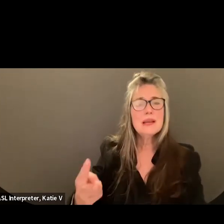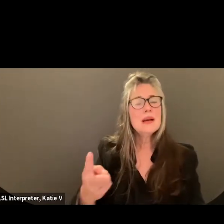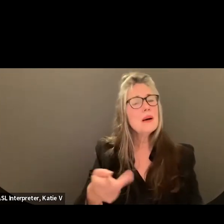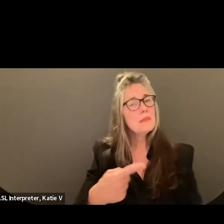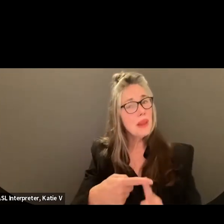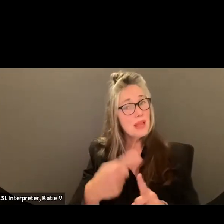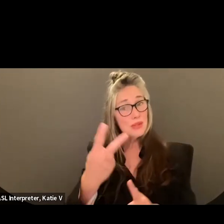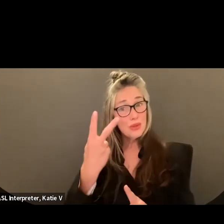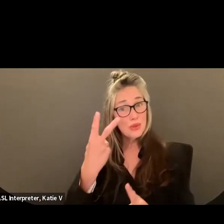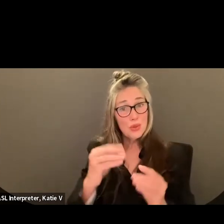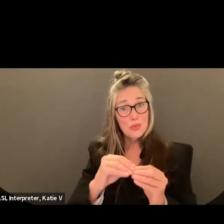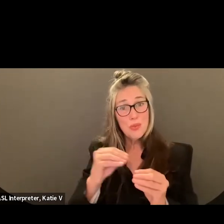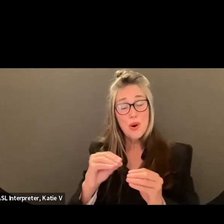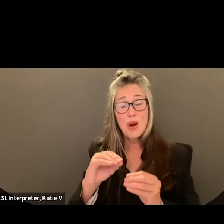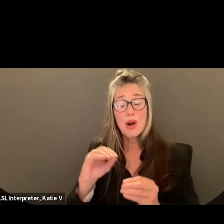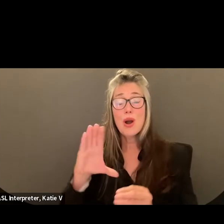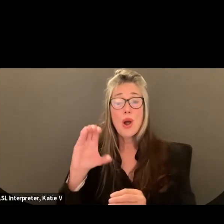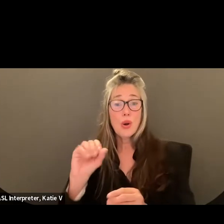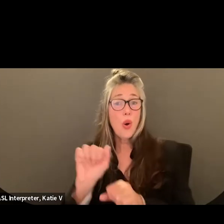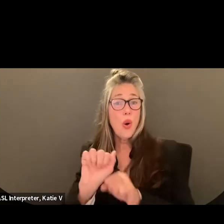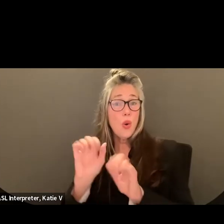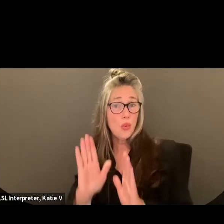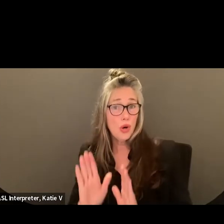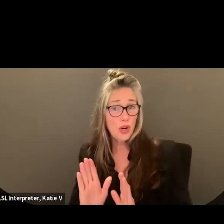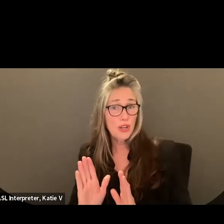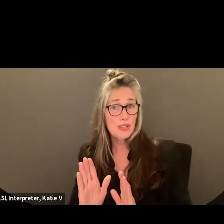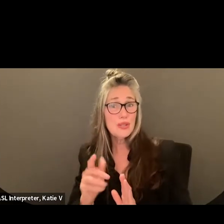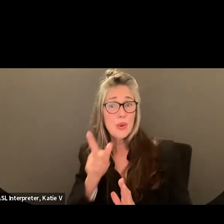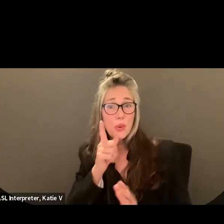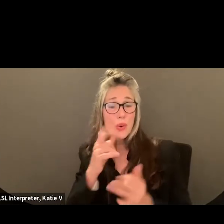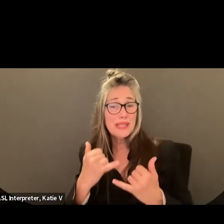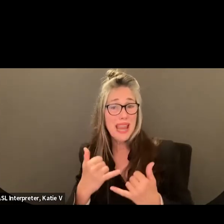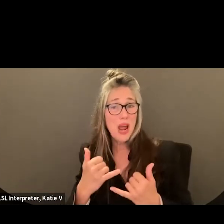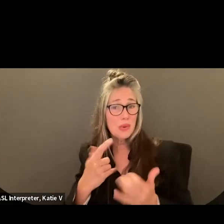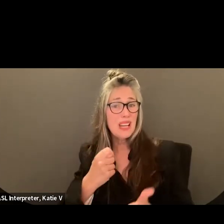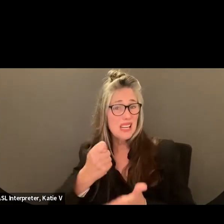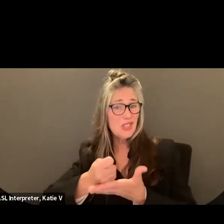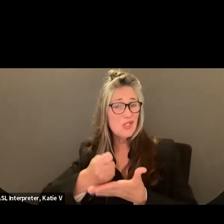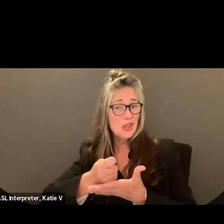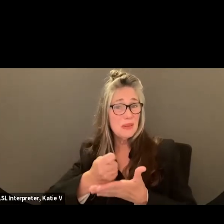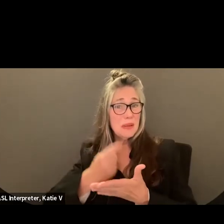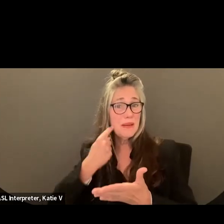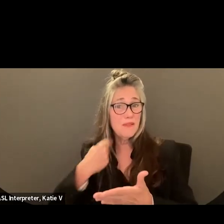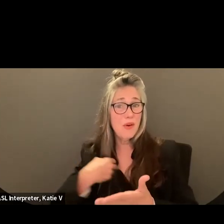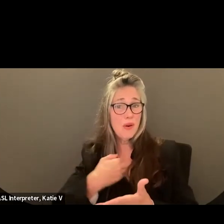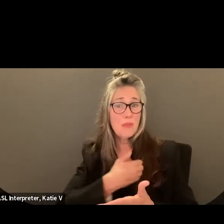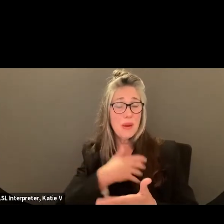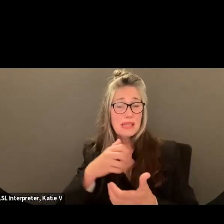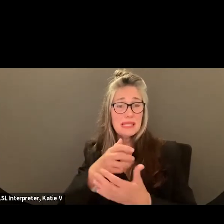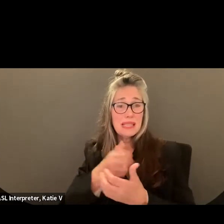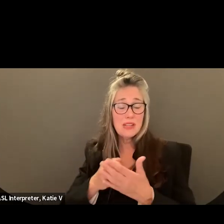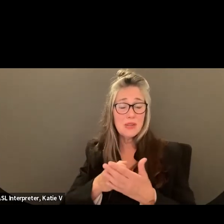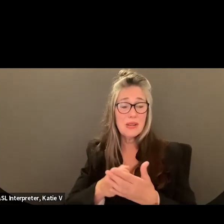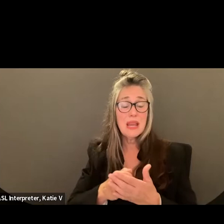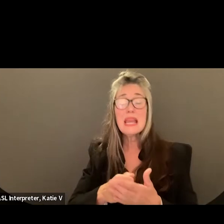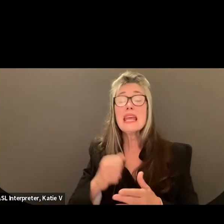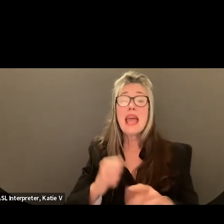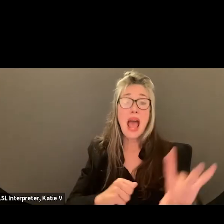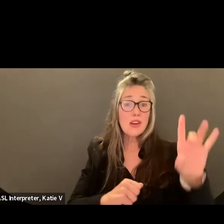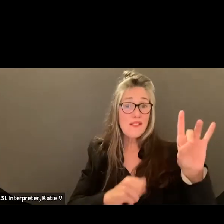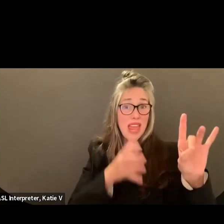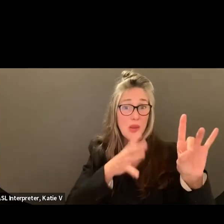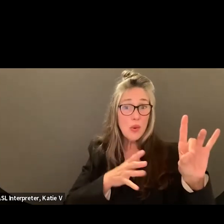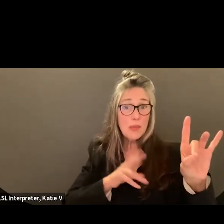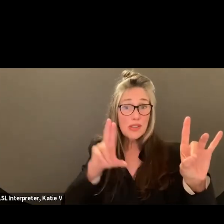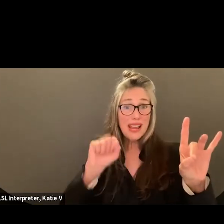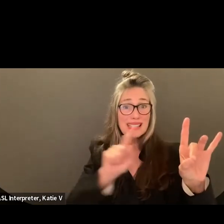time. Also, one in eight women in the United States will develop breast cancer in their lifetime in